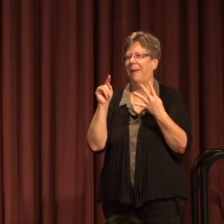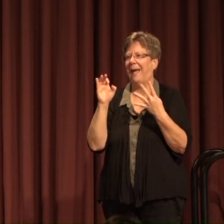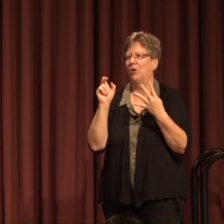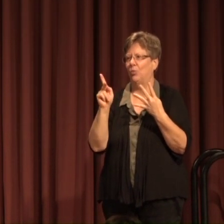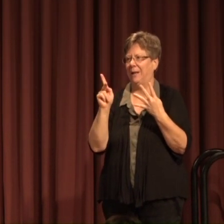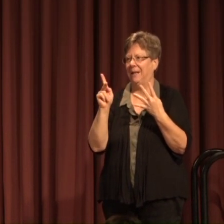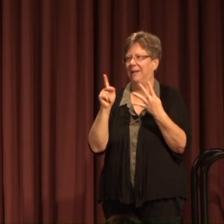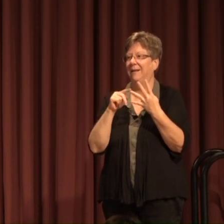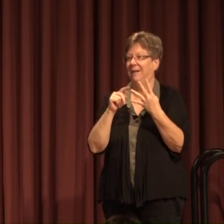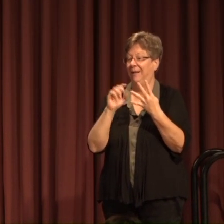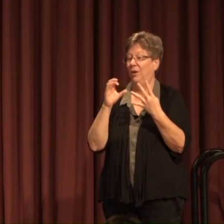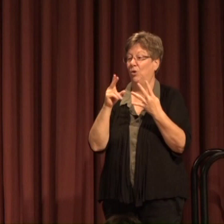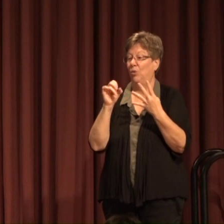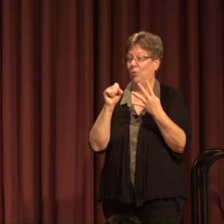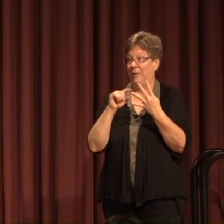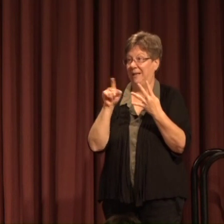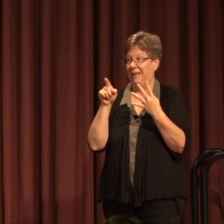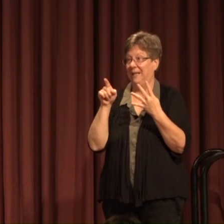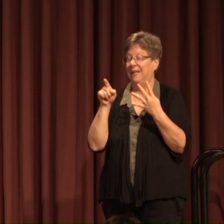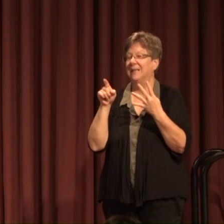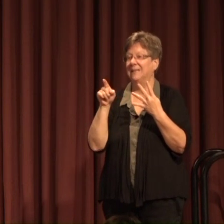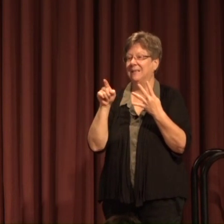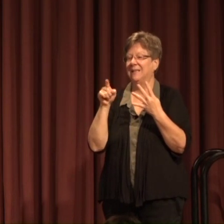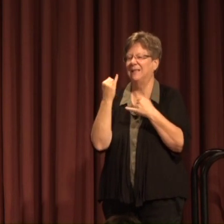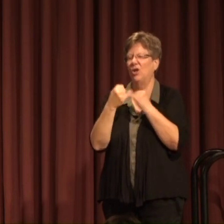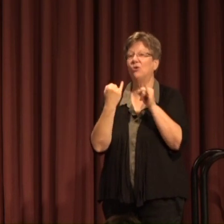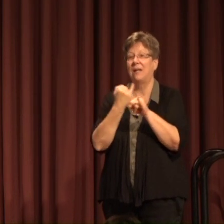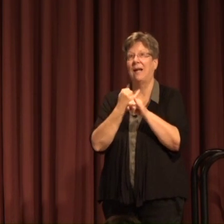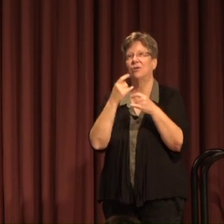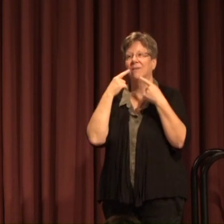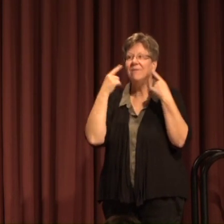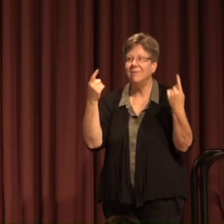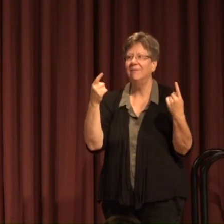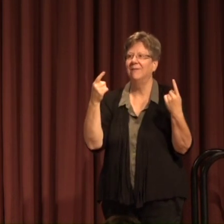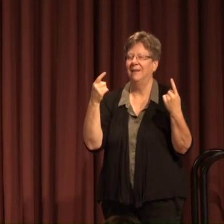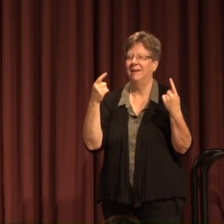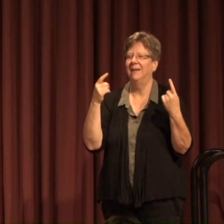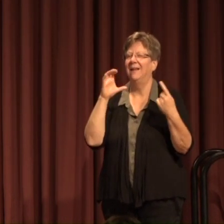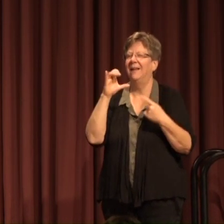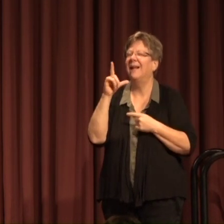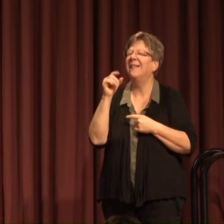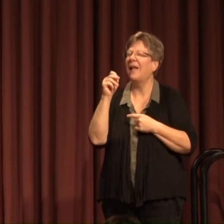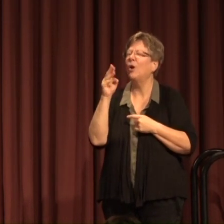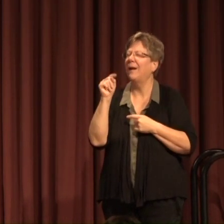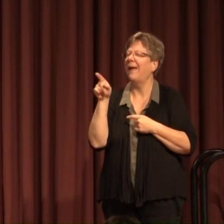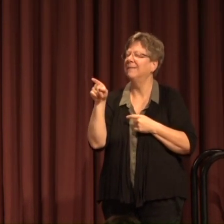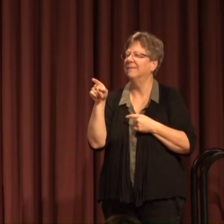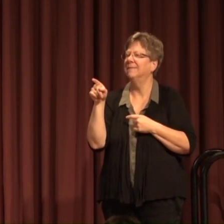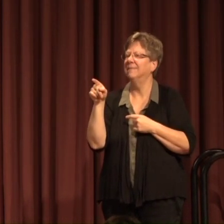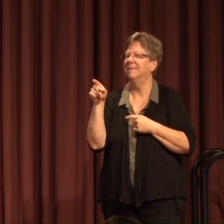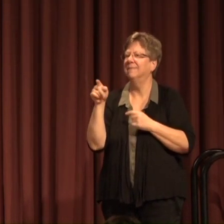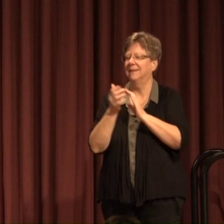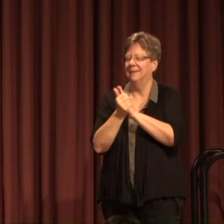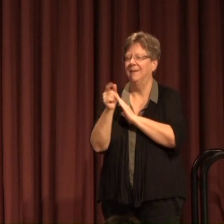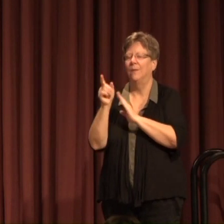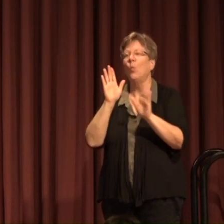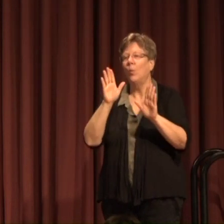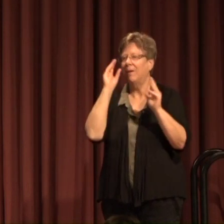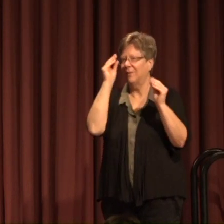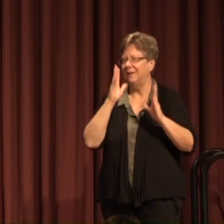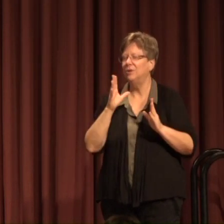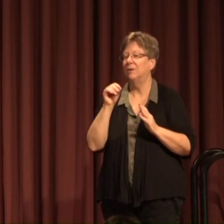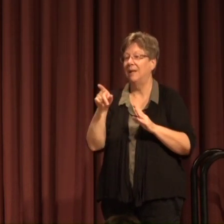Chris is a internationally renowned clarinetist and wonderful teacher